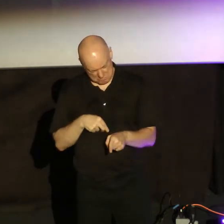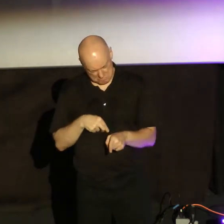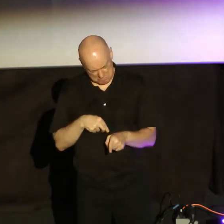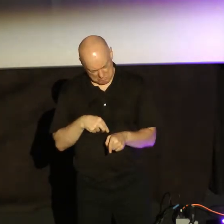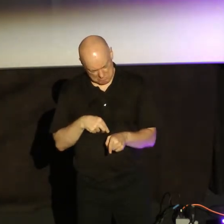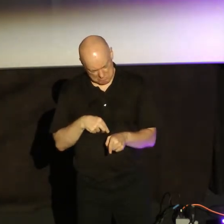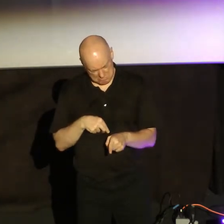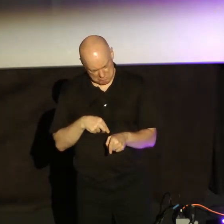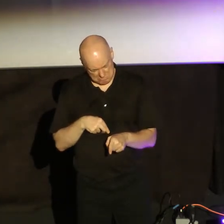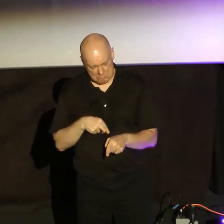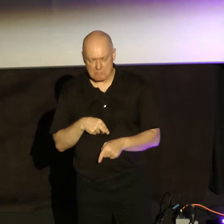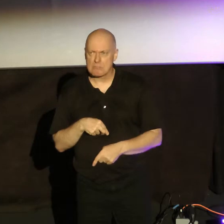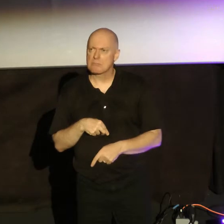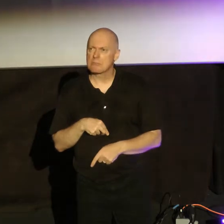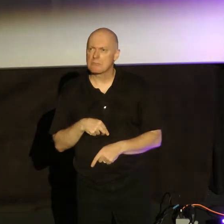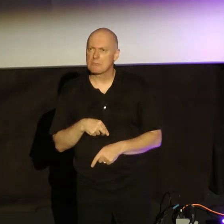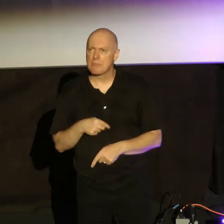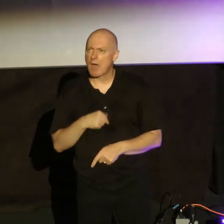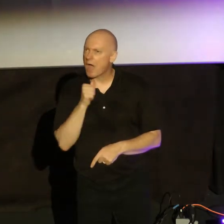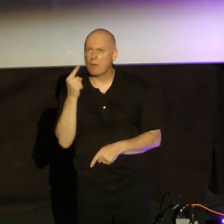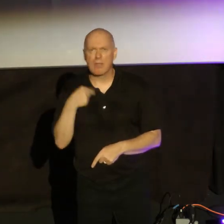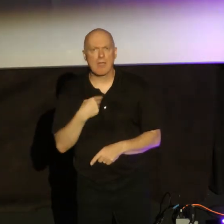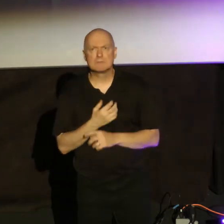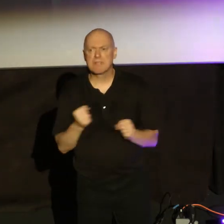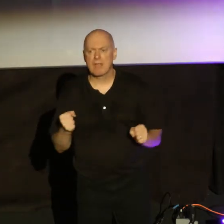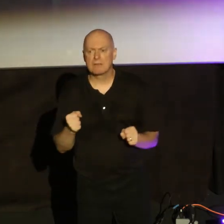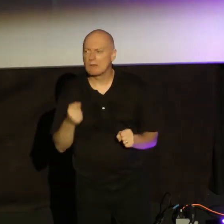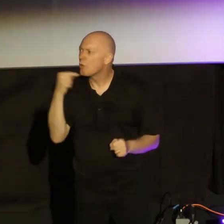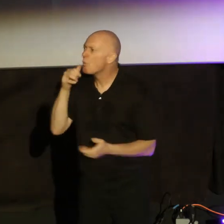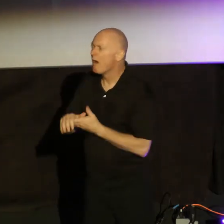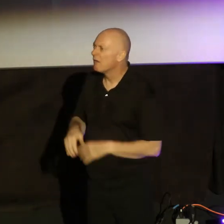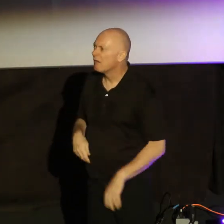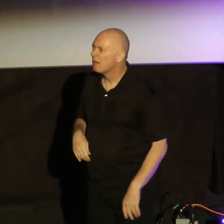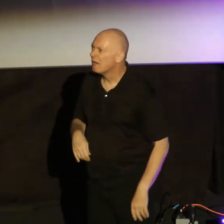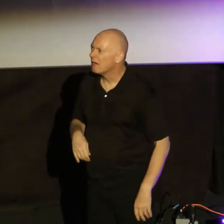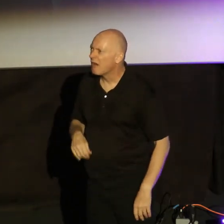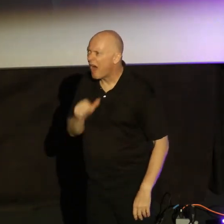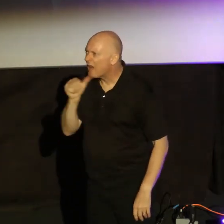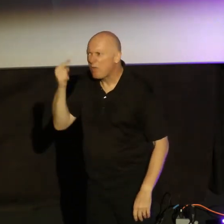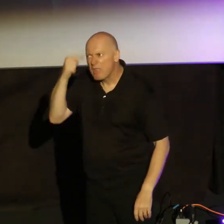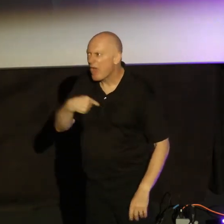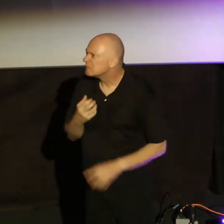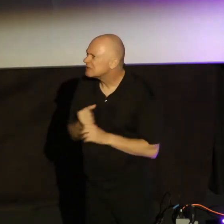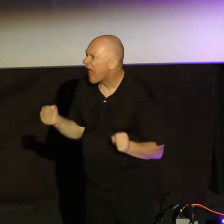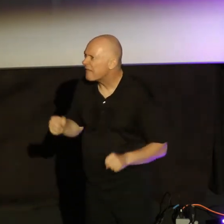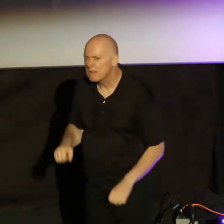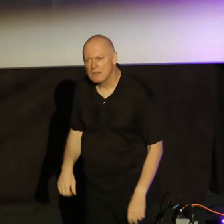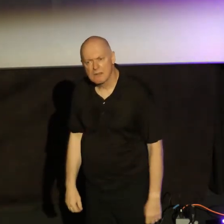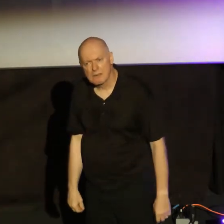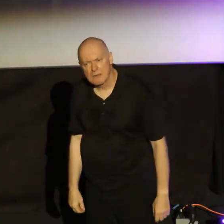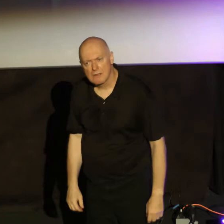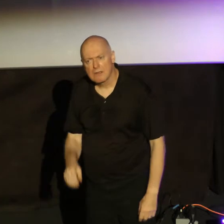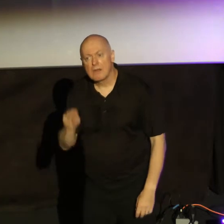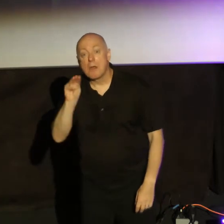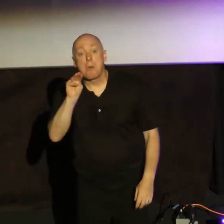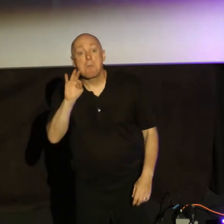I don't think I'm saved. Turns to his wife. He says, I'm not saved. And he repents of his sin and